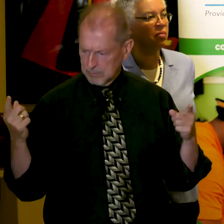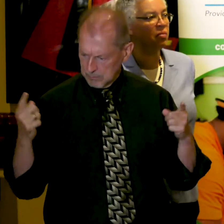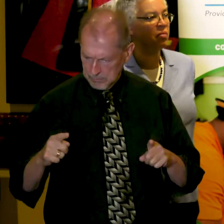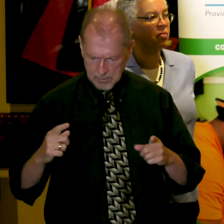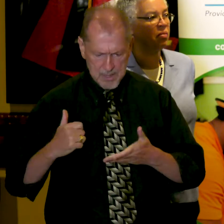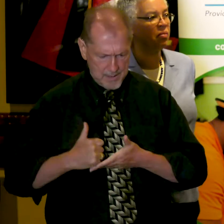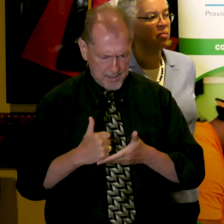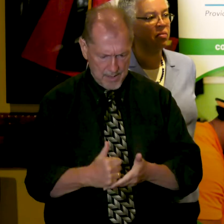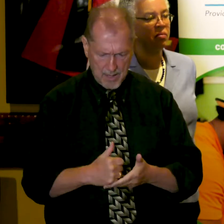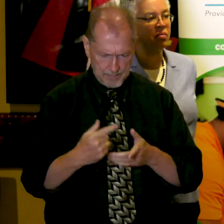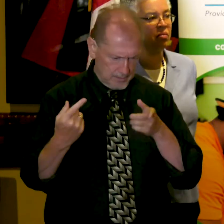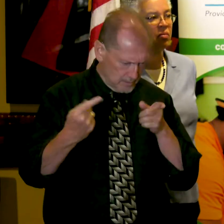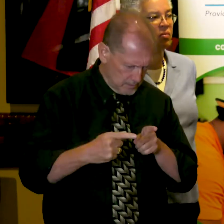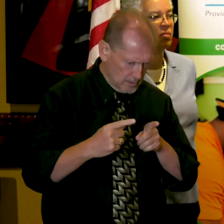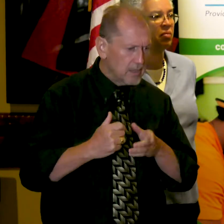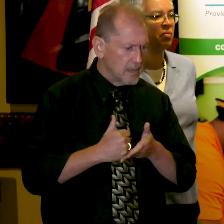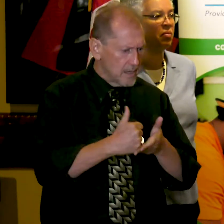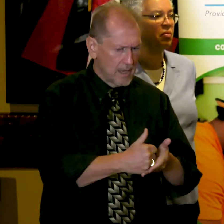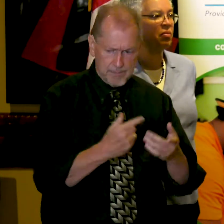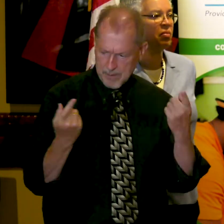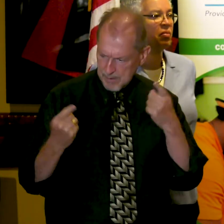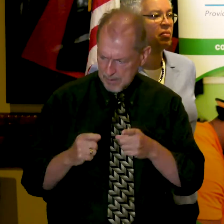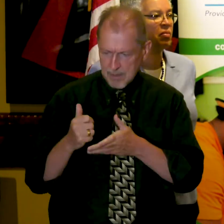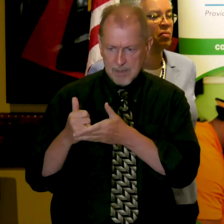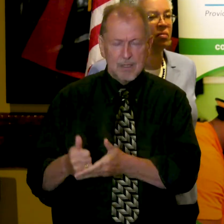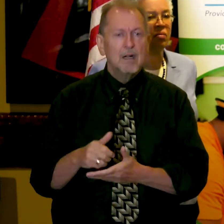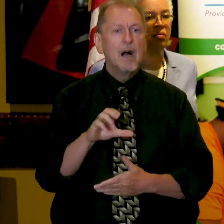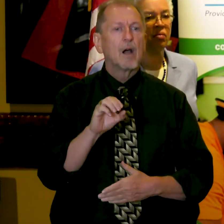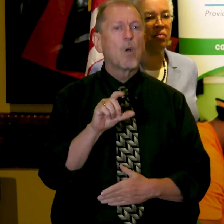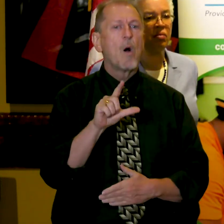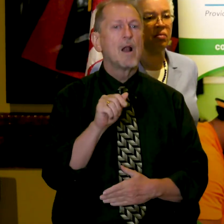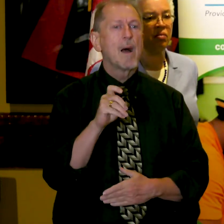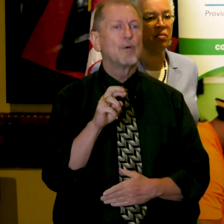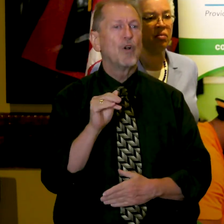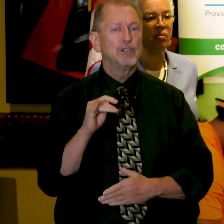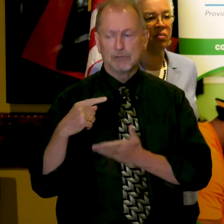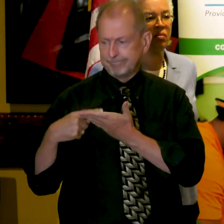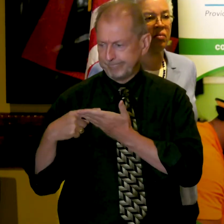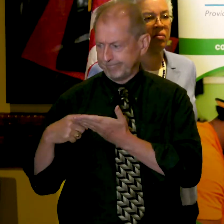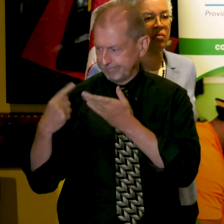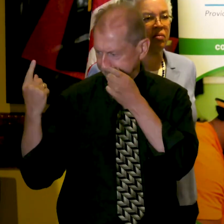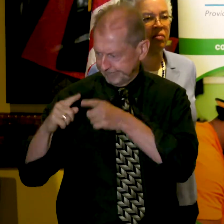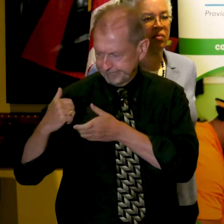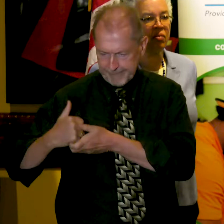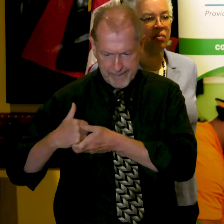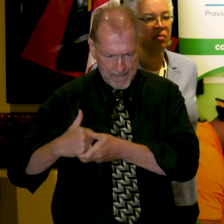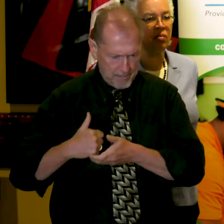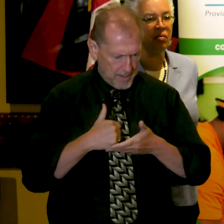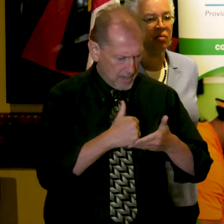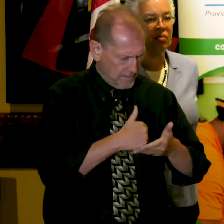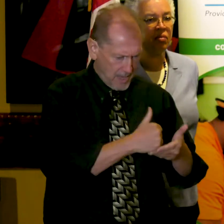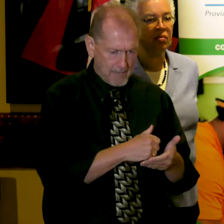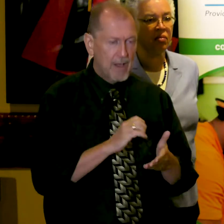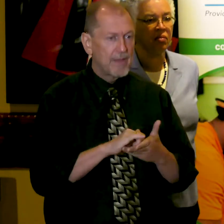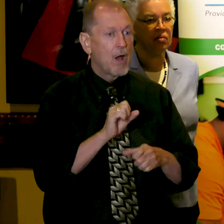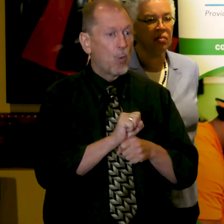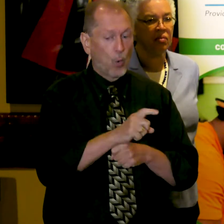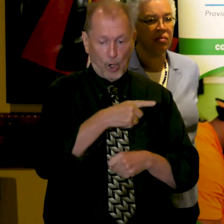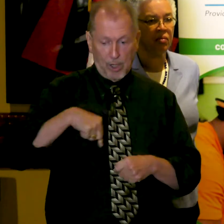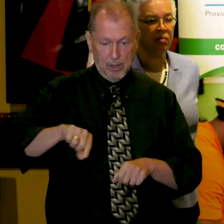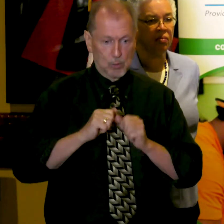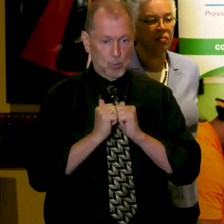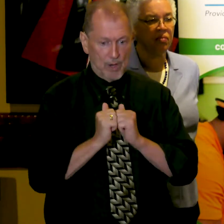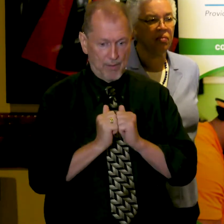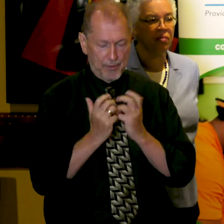has been a cornerstone of our model. And we have demonstrated the deep impact that we can have by working together.